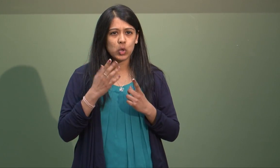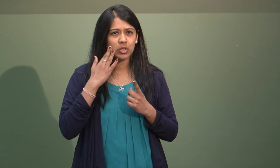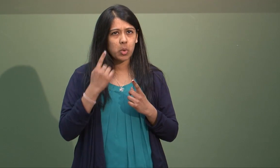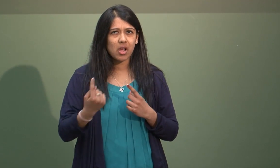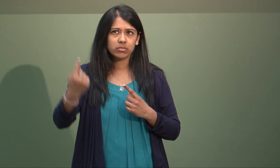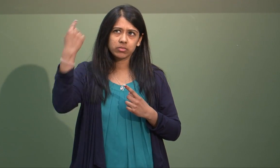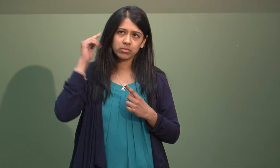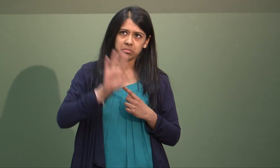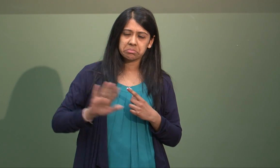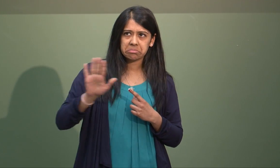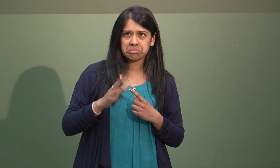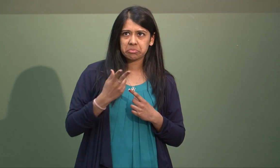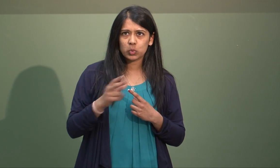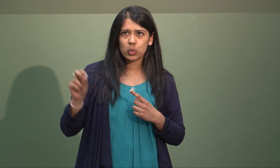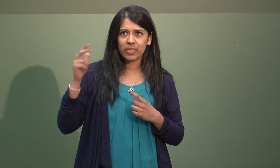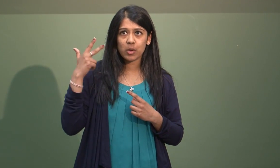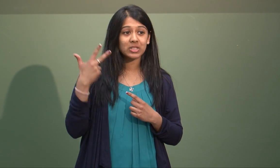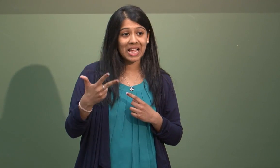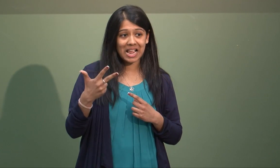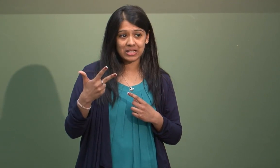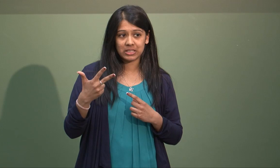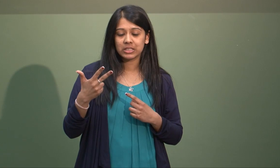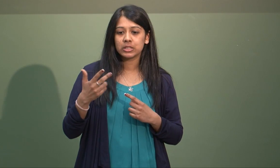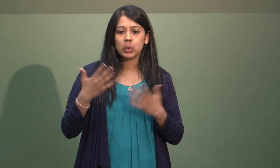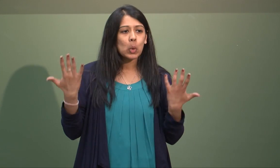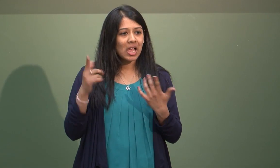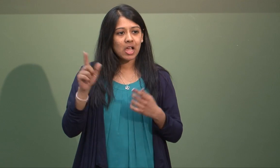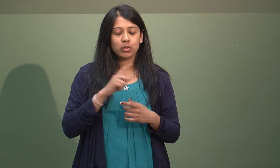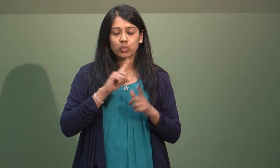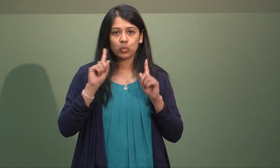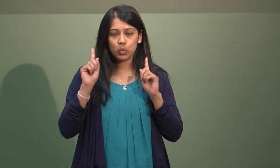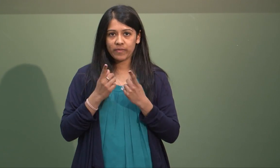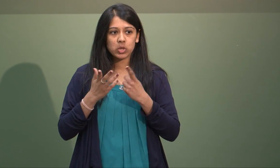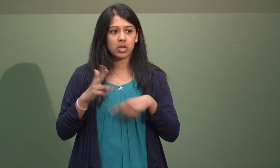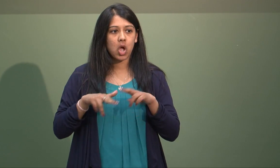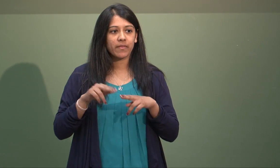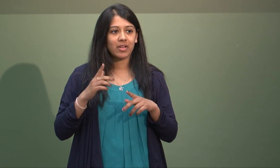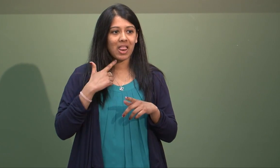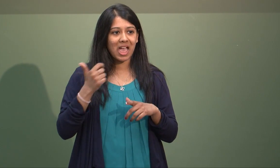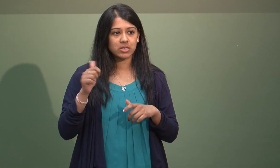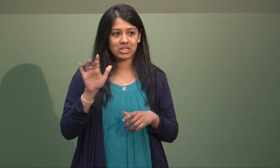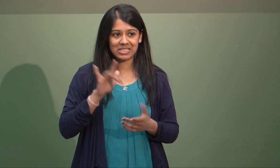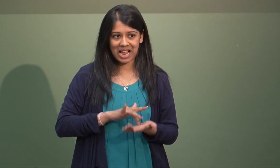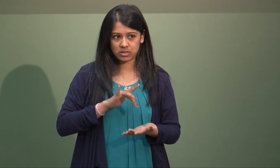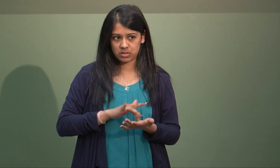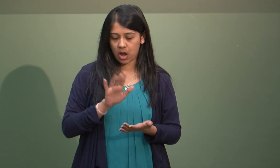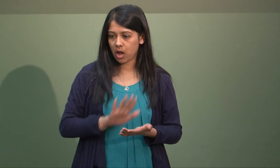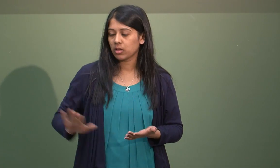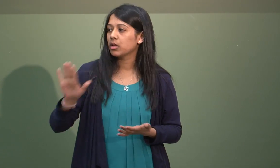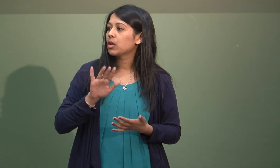I went to university in 2008 and I went to the University of Central Lancashire in